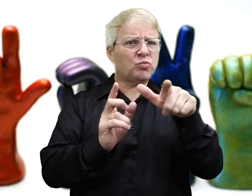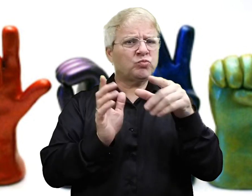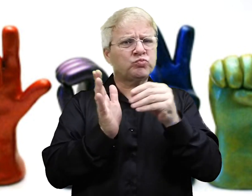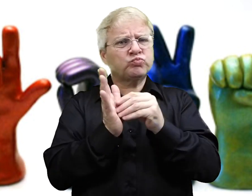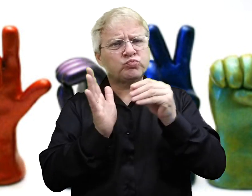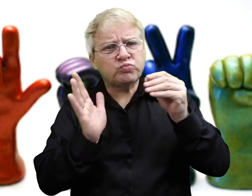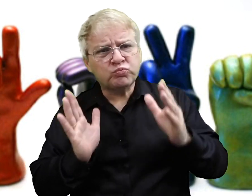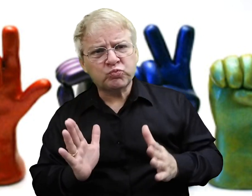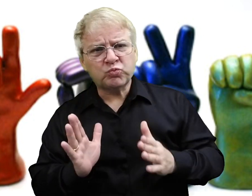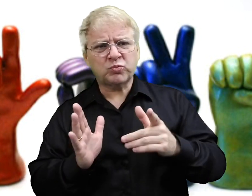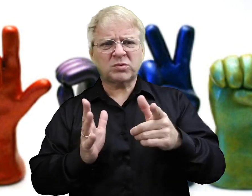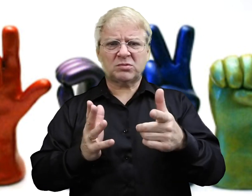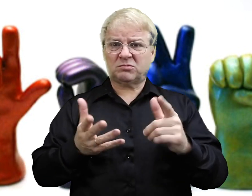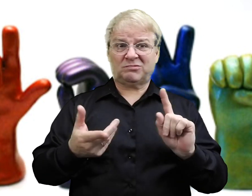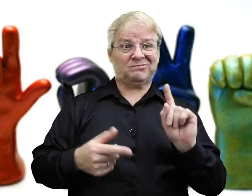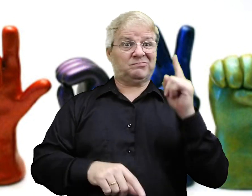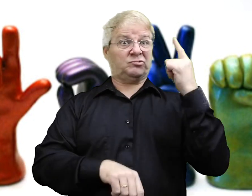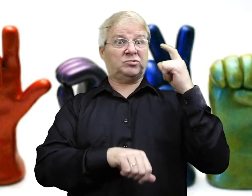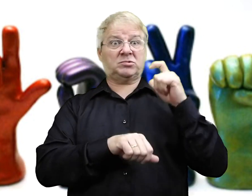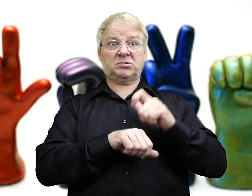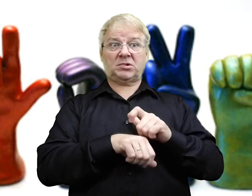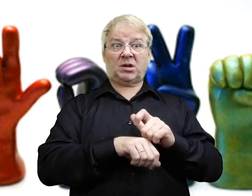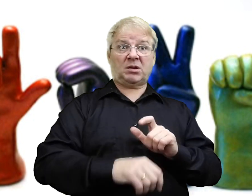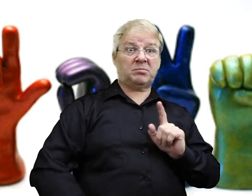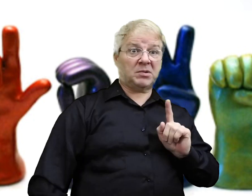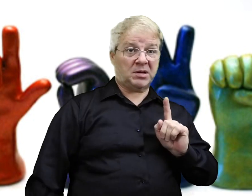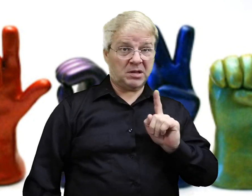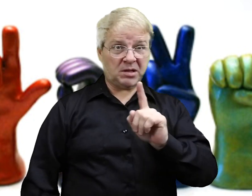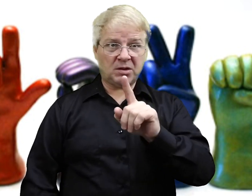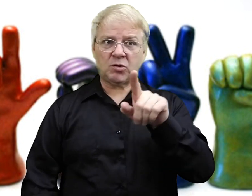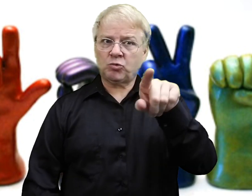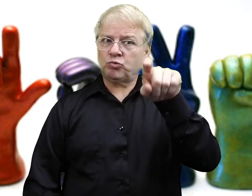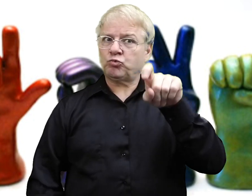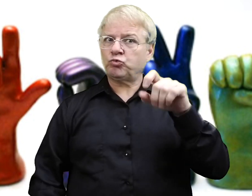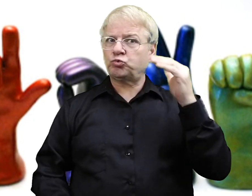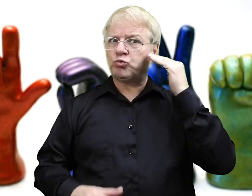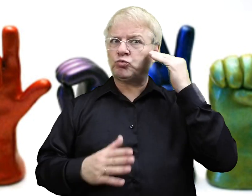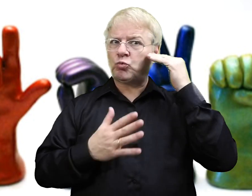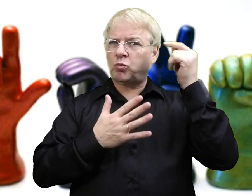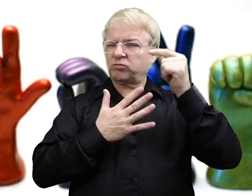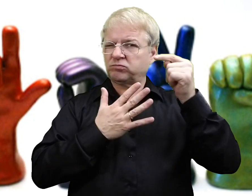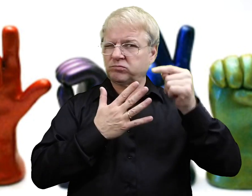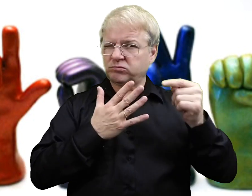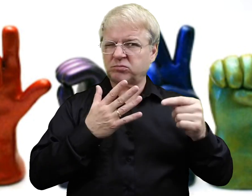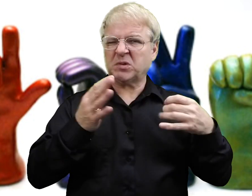For those of you who are students and perhaps it might be your first time approaching a group like that,